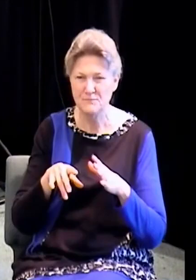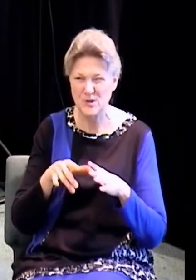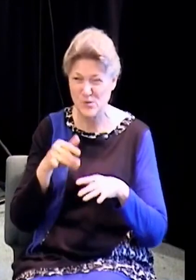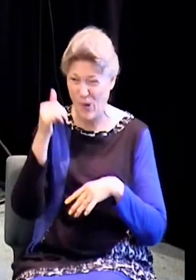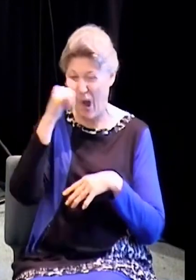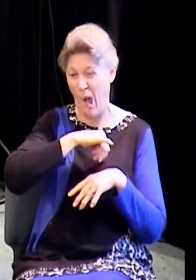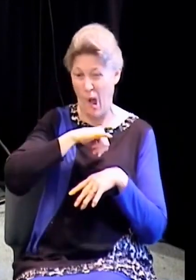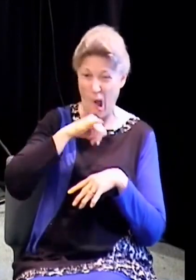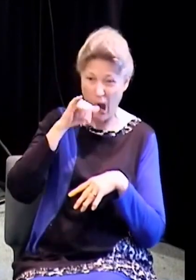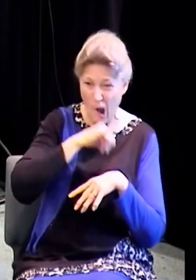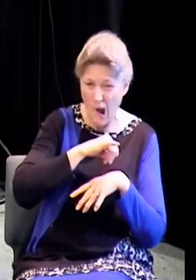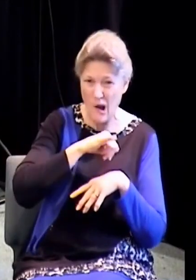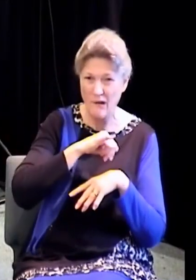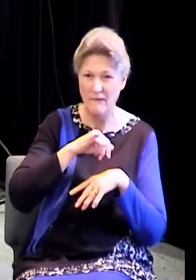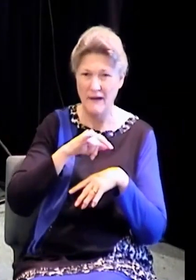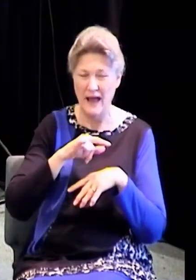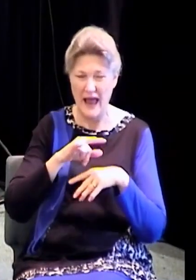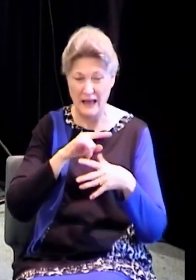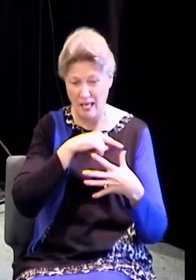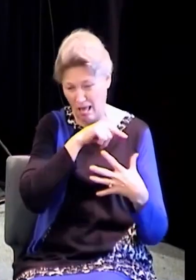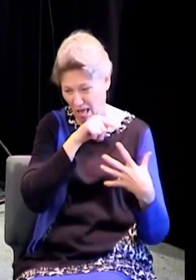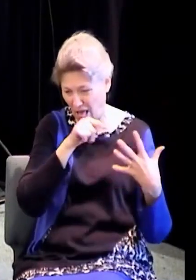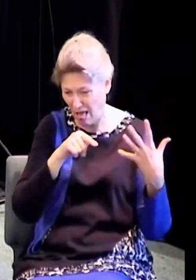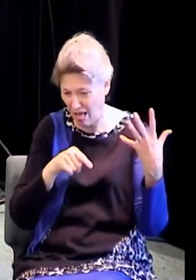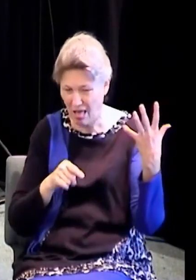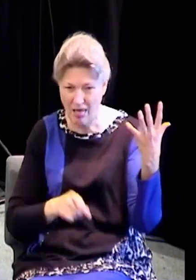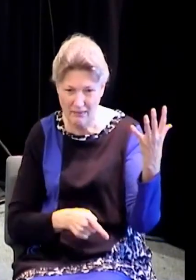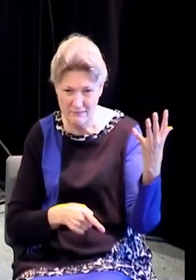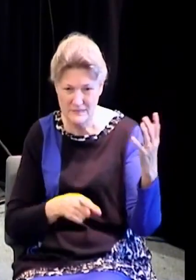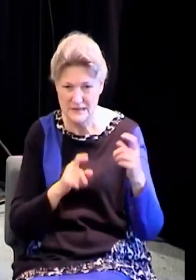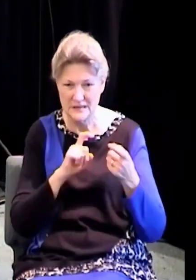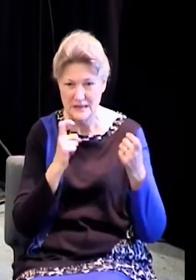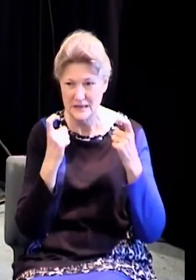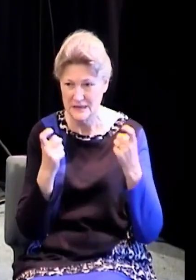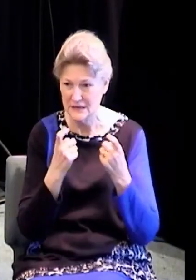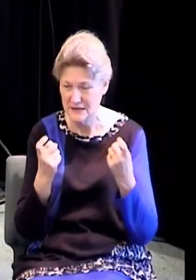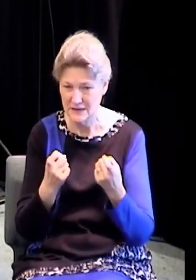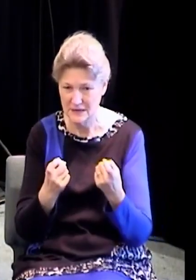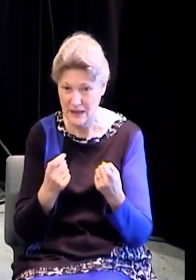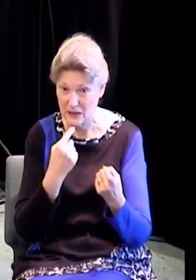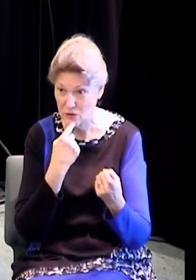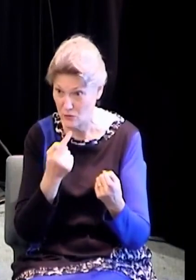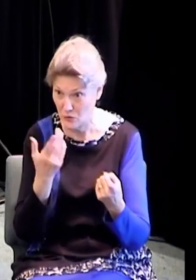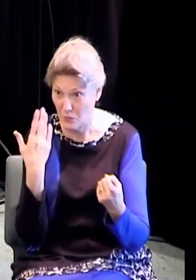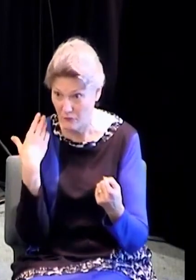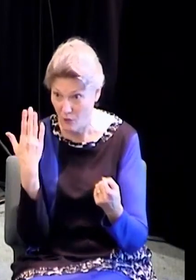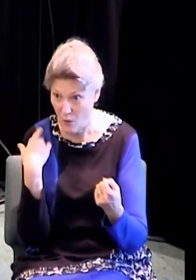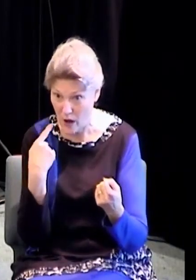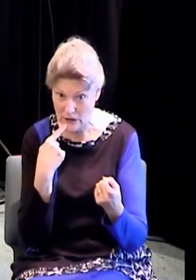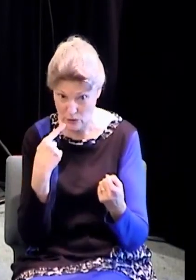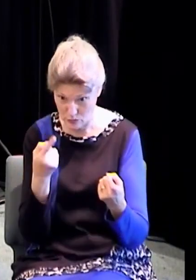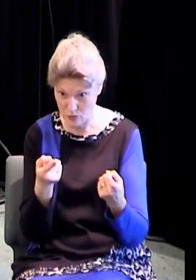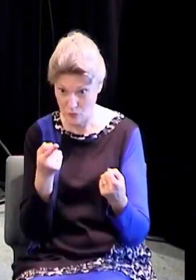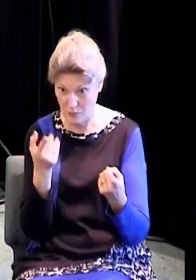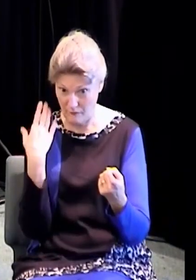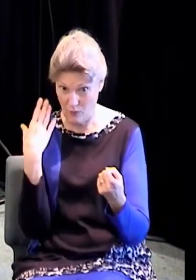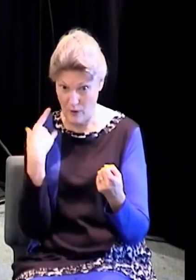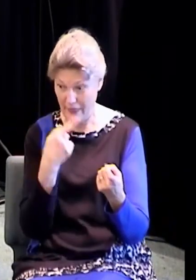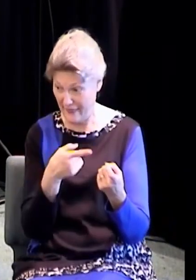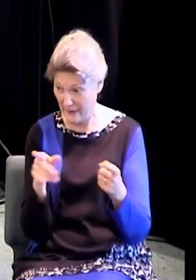which I tell you before as I have also told you in times past. Sounds like three times he said it. That they which do such things